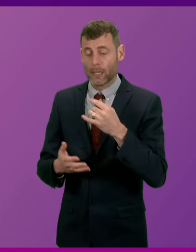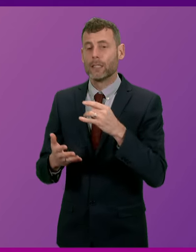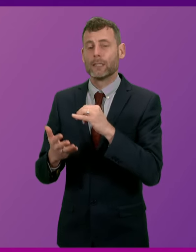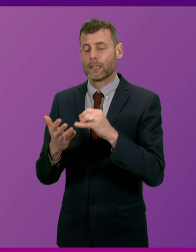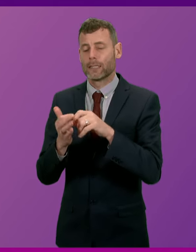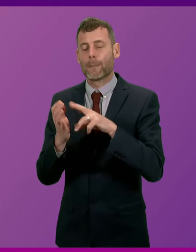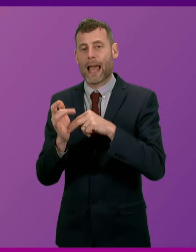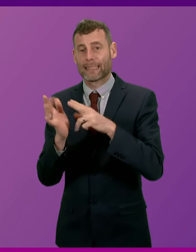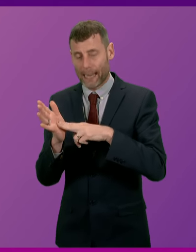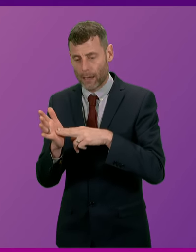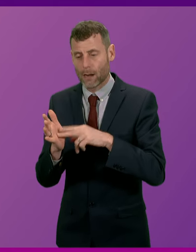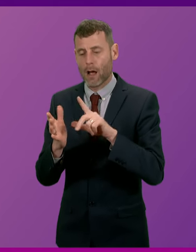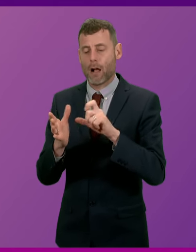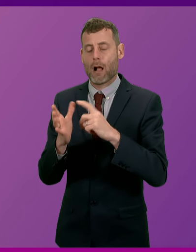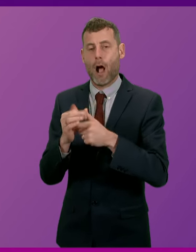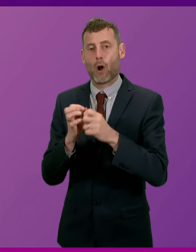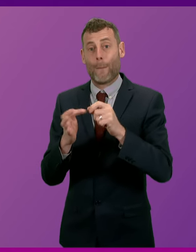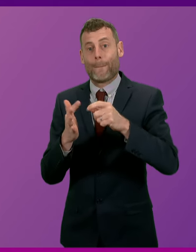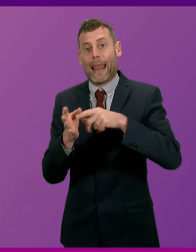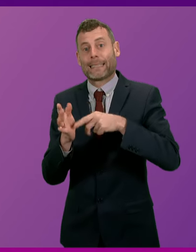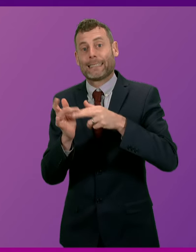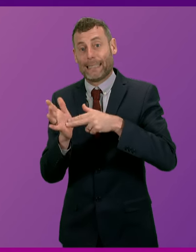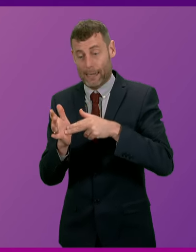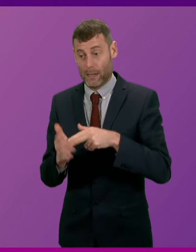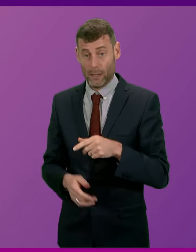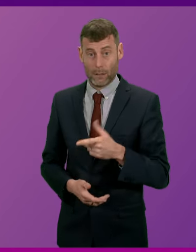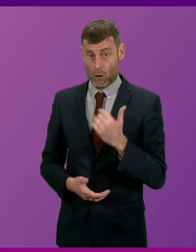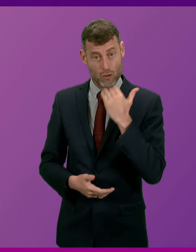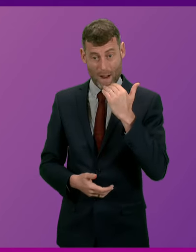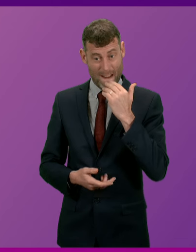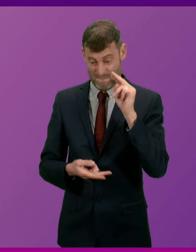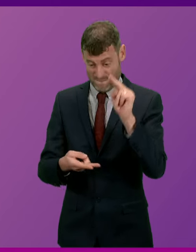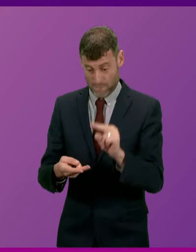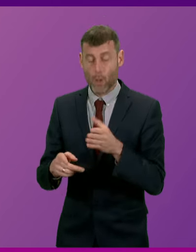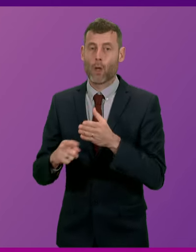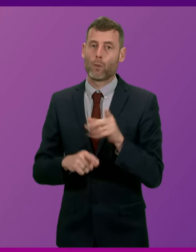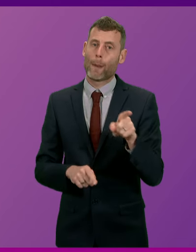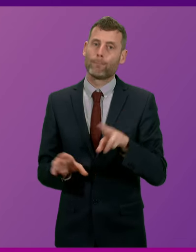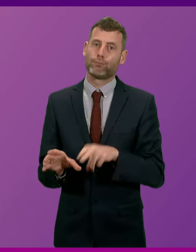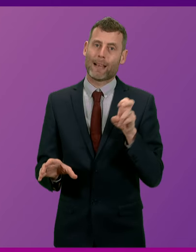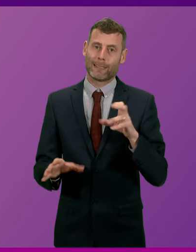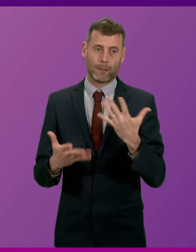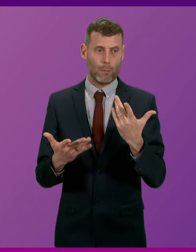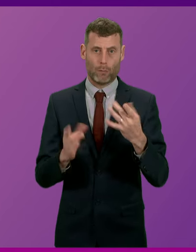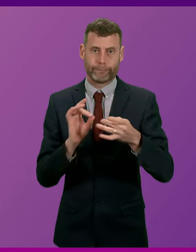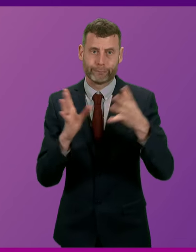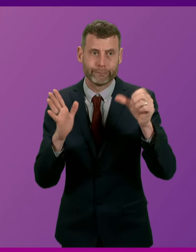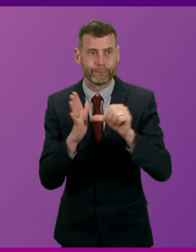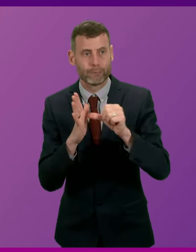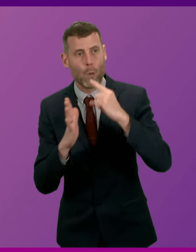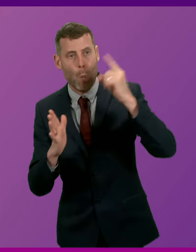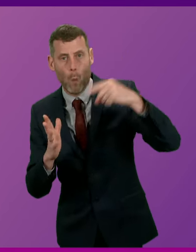carboplatin which has all been exacerbated by Brexit and the UK's broken supply chain.